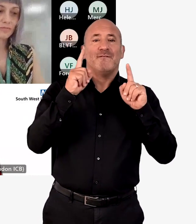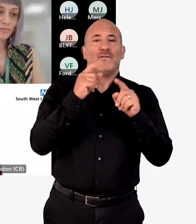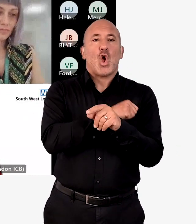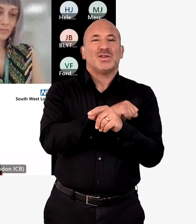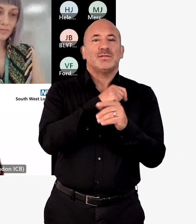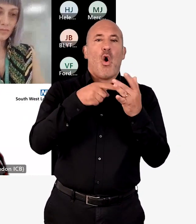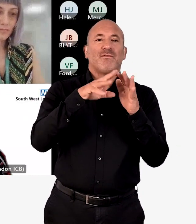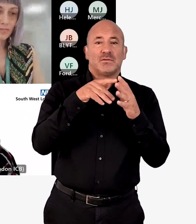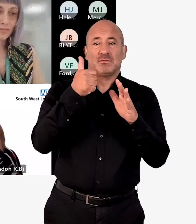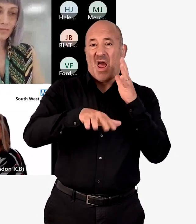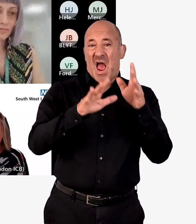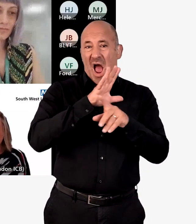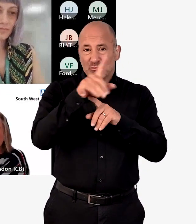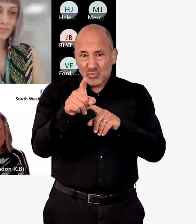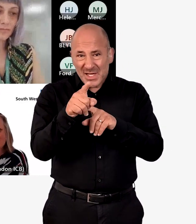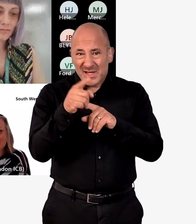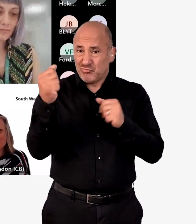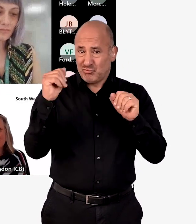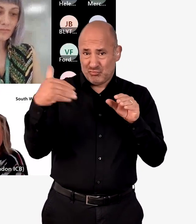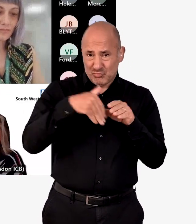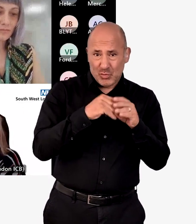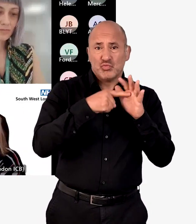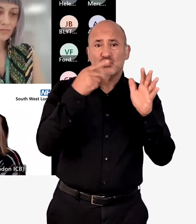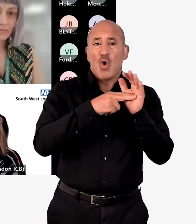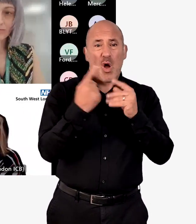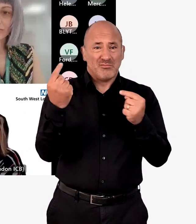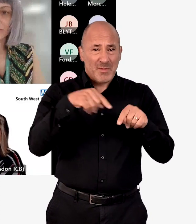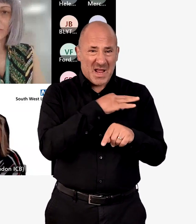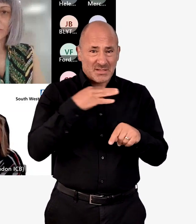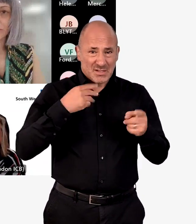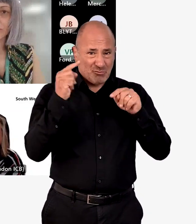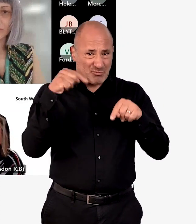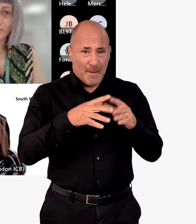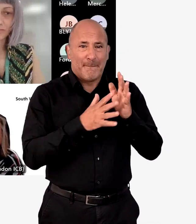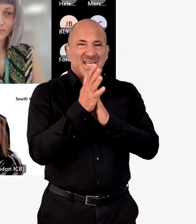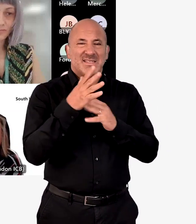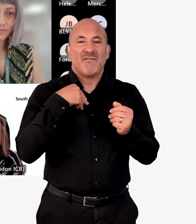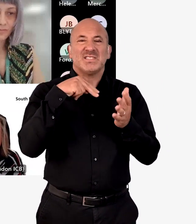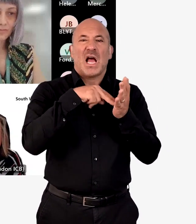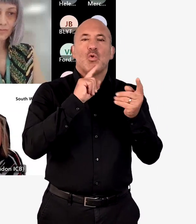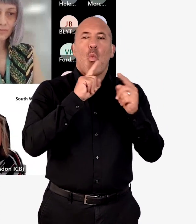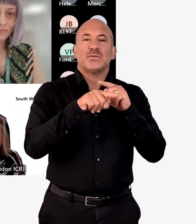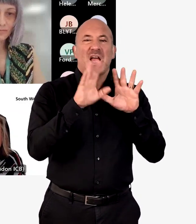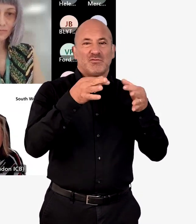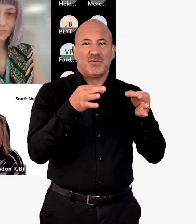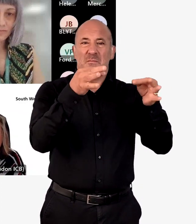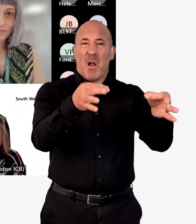week and with her not yet in attendance and John Byrne, our Medical Director,